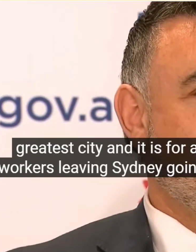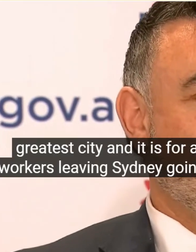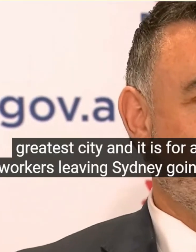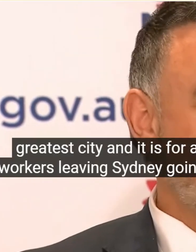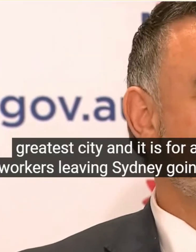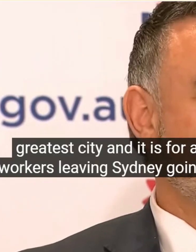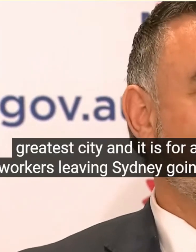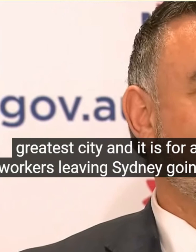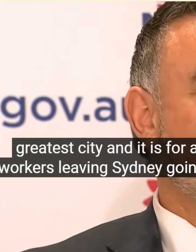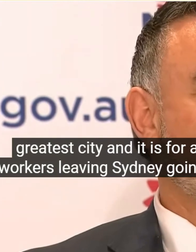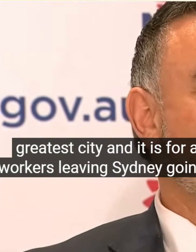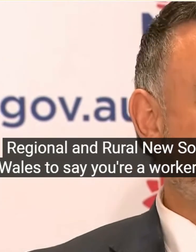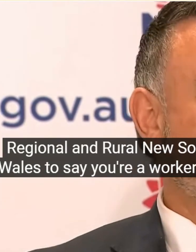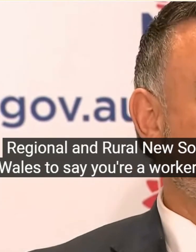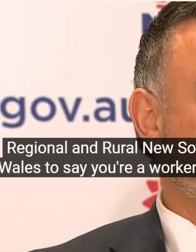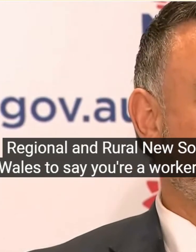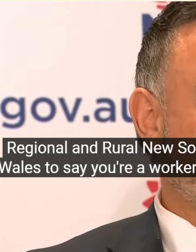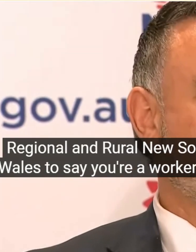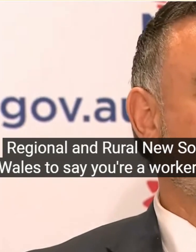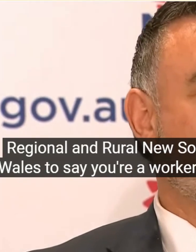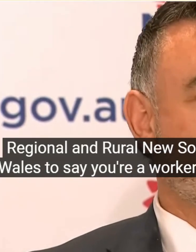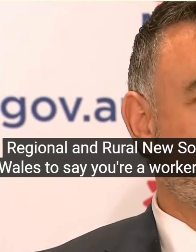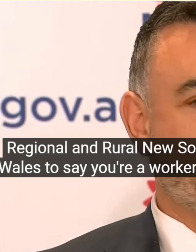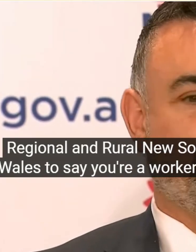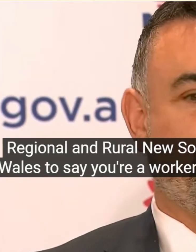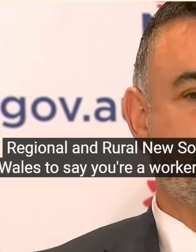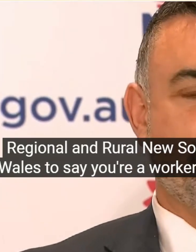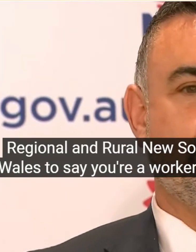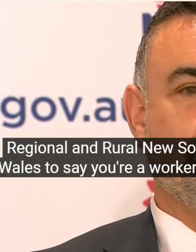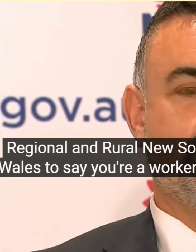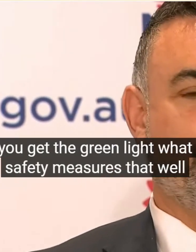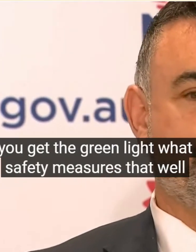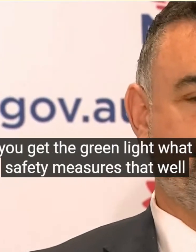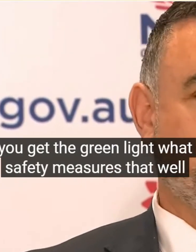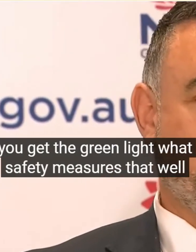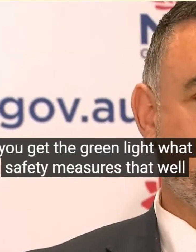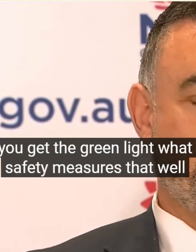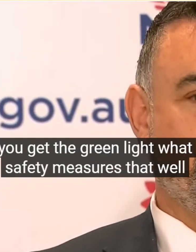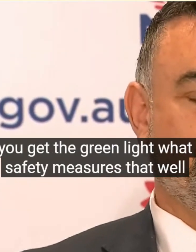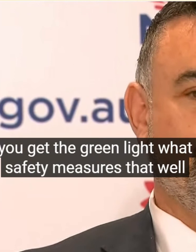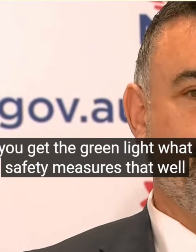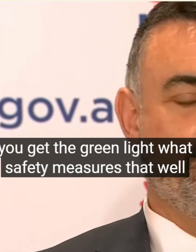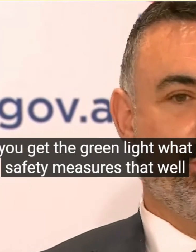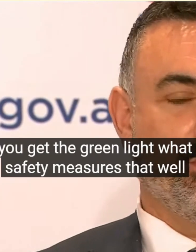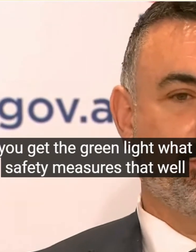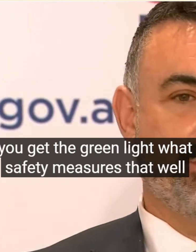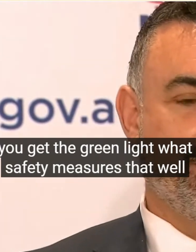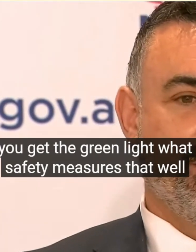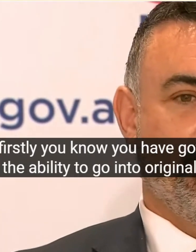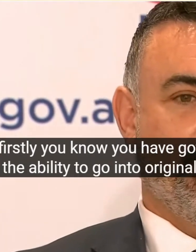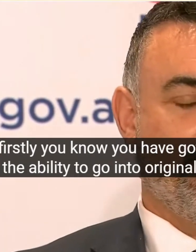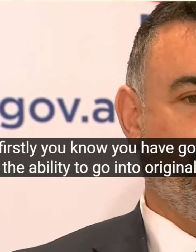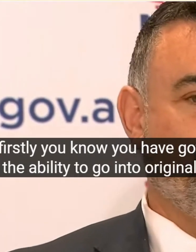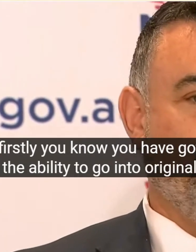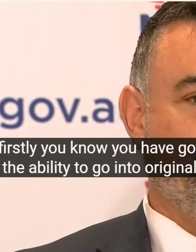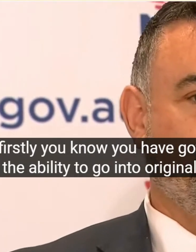Safety Measure Is That Well Firstly You Have Got The Ability To Go To Regional New South Wires Because Regional New South Wires Are Still Functioning To A Degree And Pre The Lock